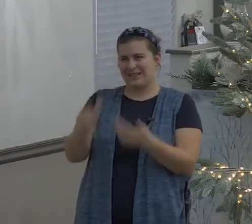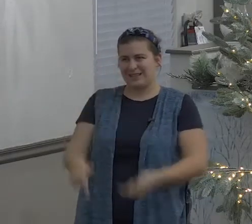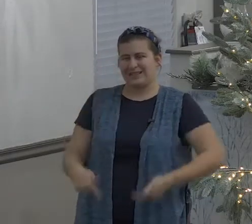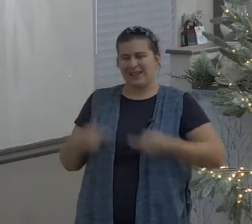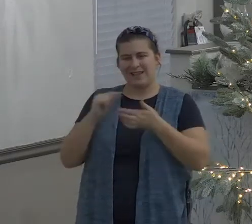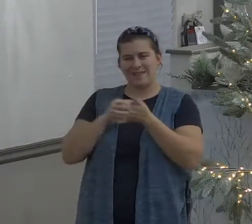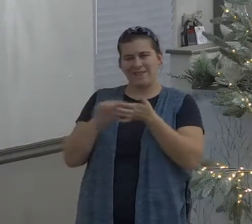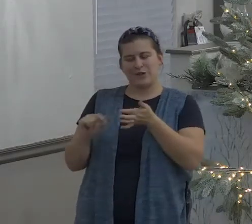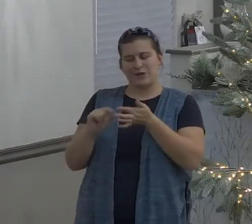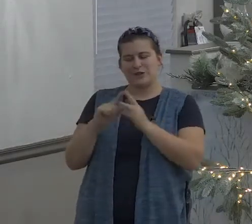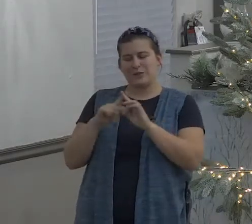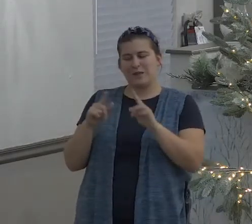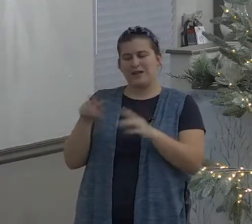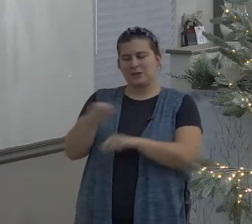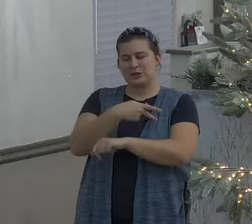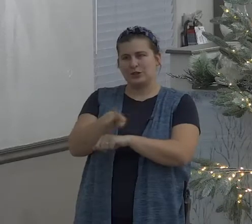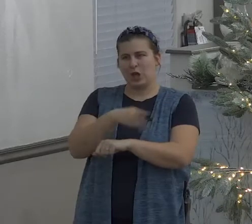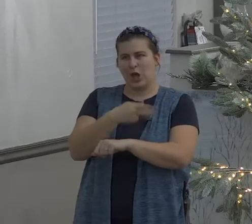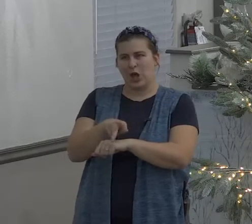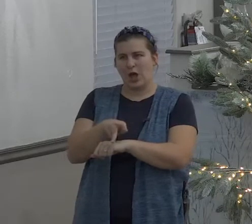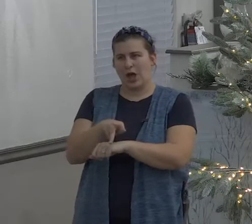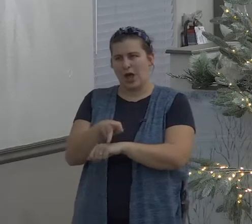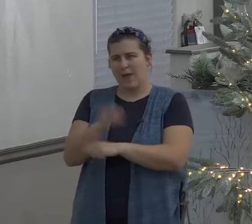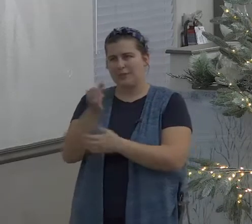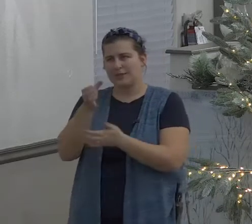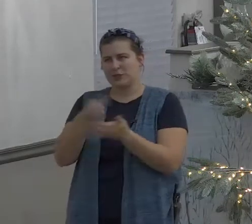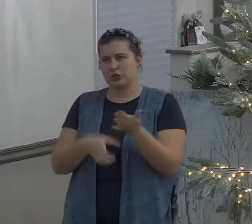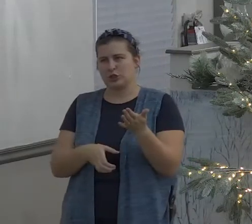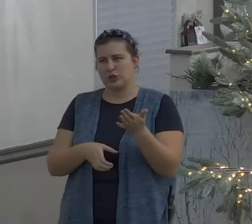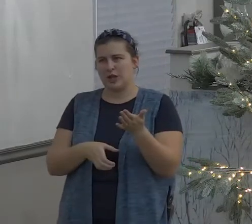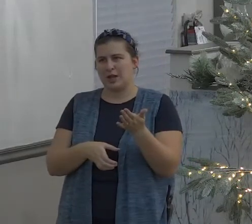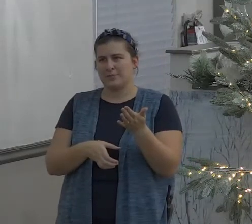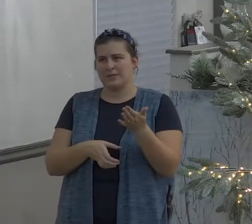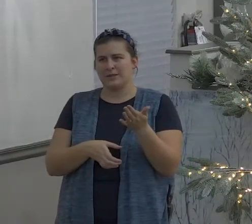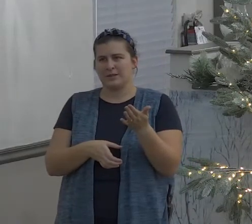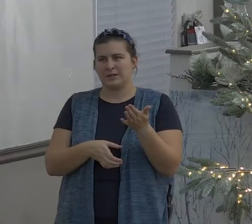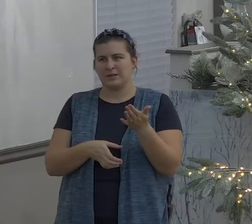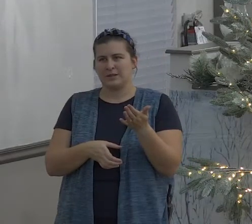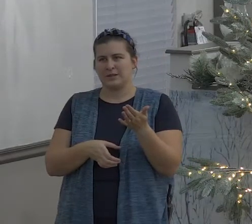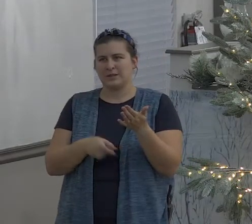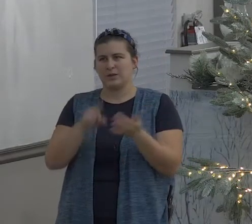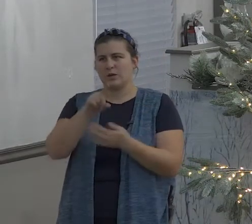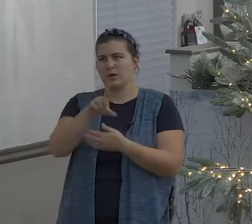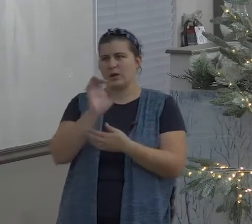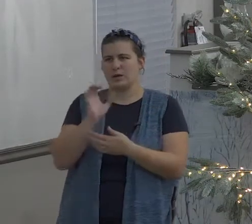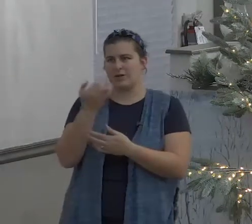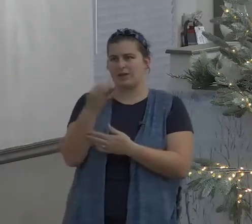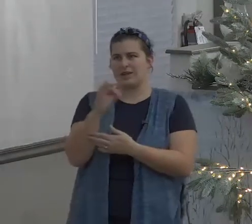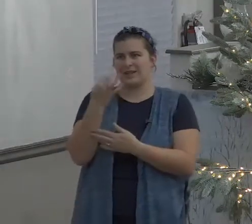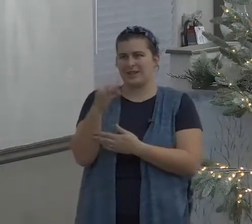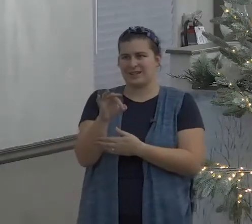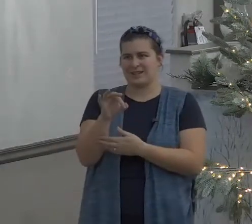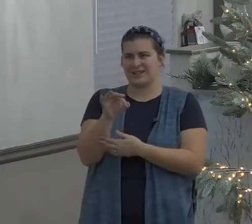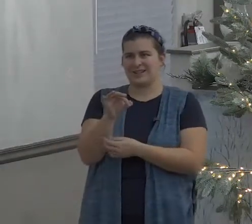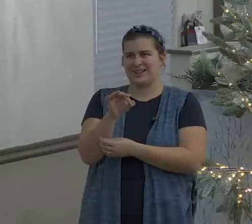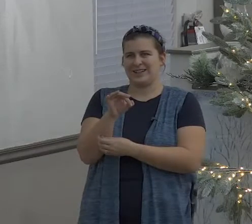my my deacon vice chairman brother Terry McLean he likes this verse I think this is life verse